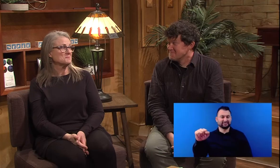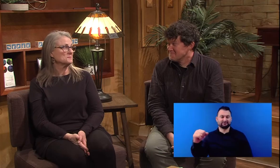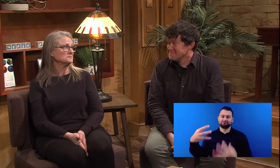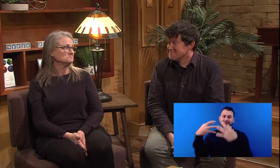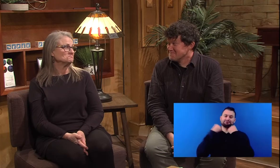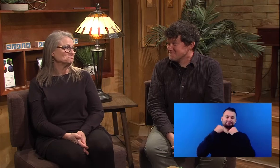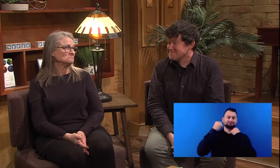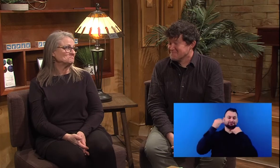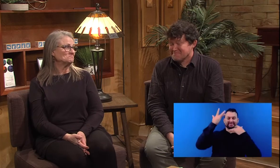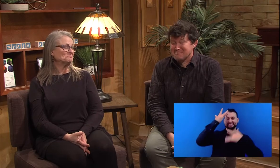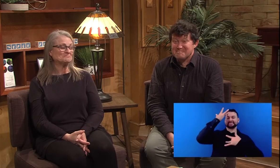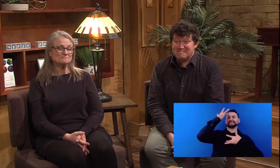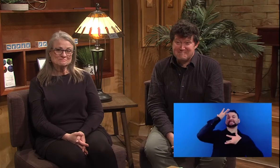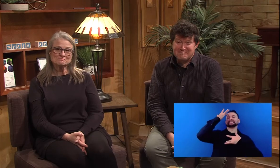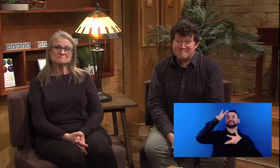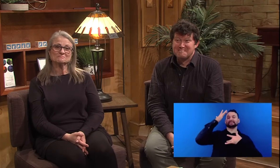That's good information to think about.